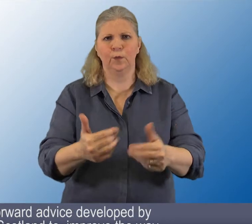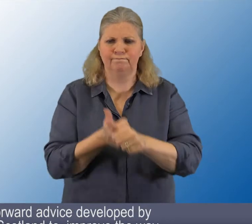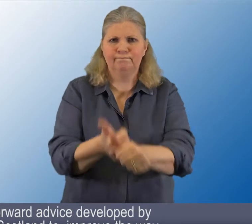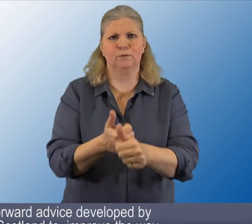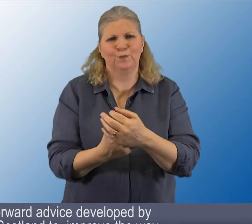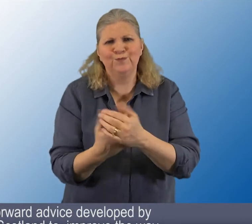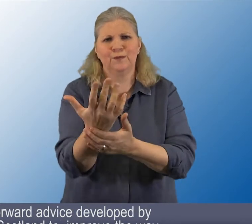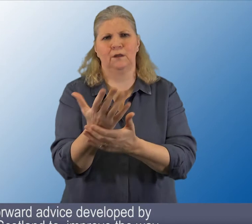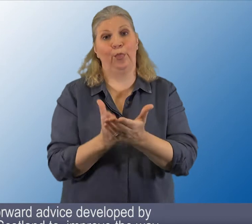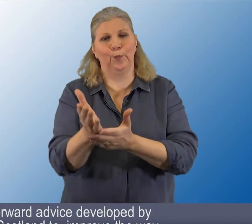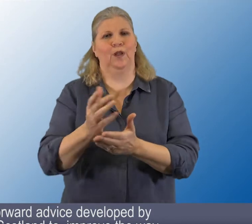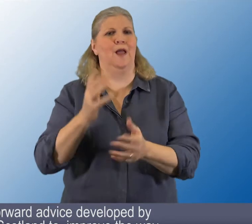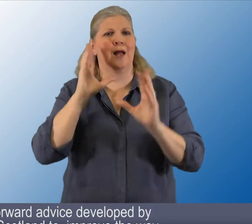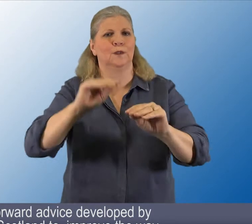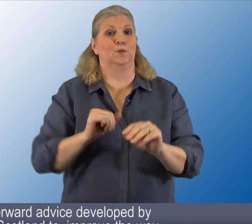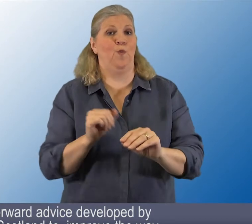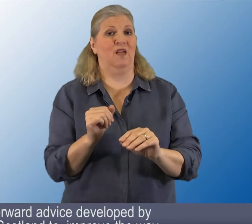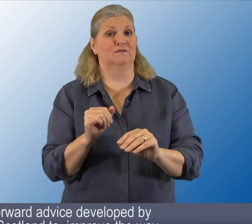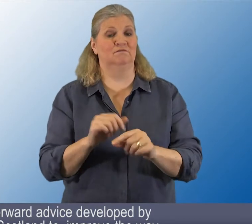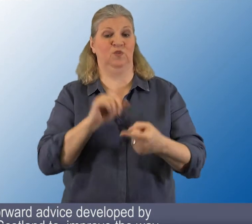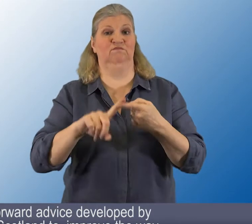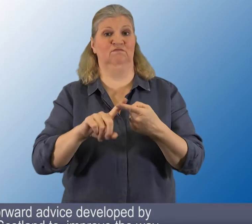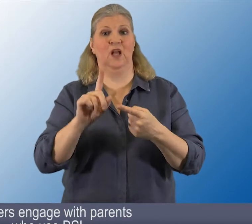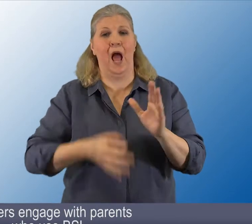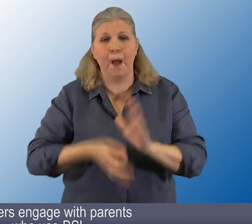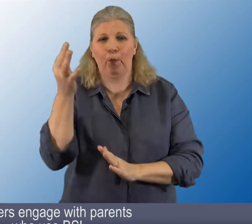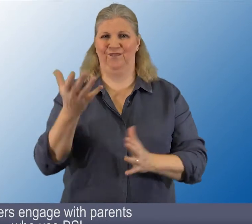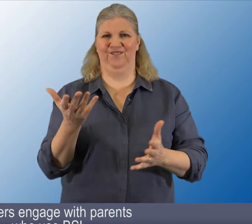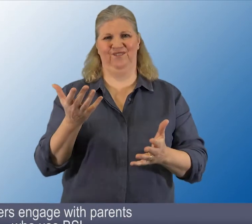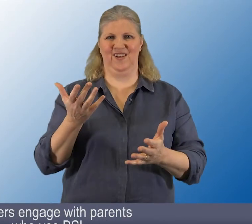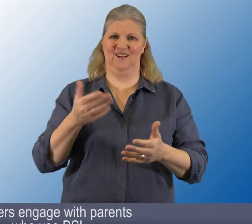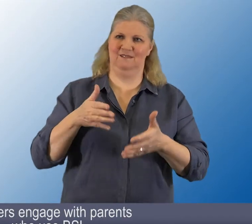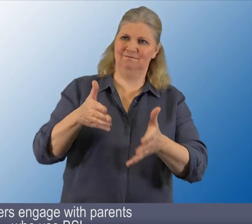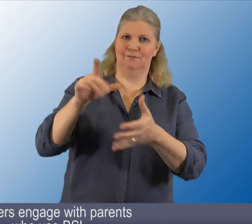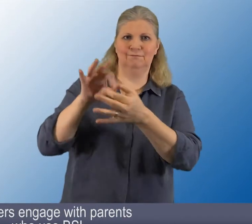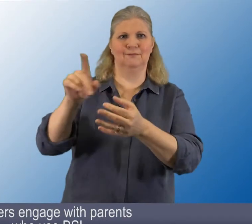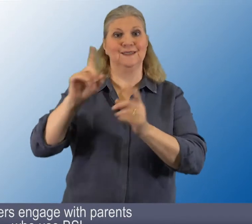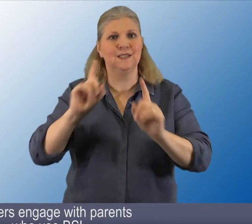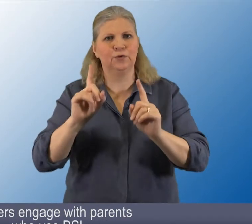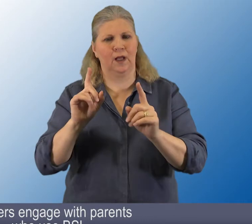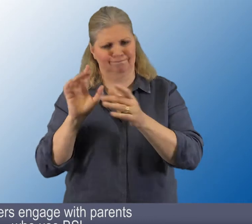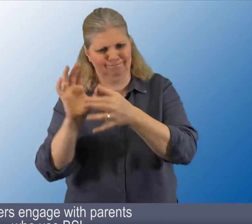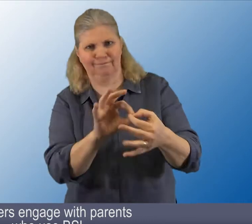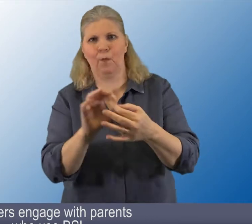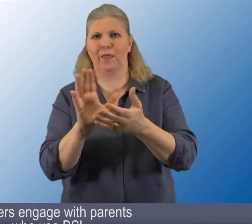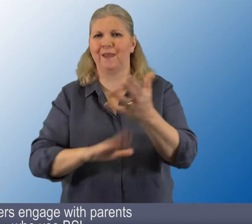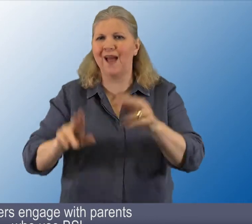11. Take forward advice developed by Education Scotland to improve the way teachers engage with parents who use